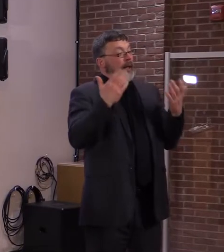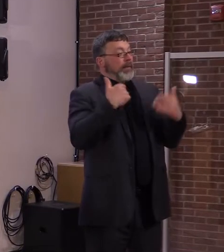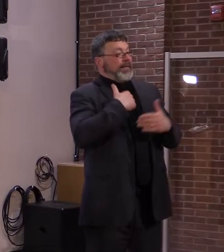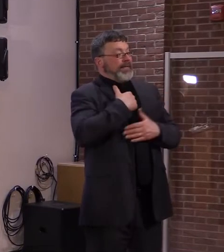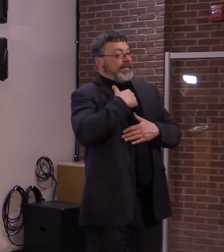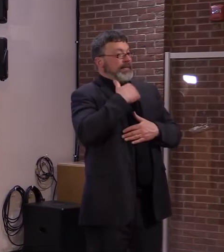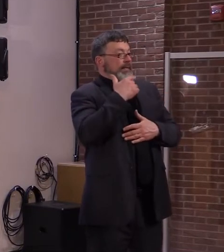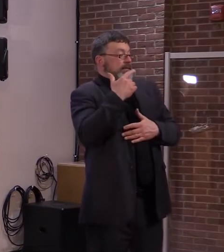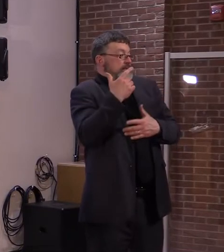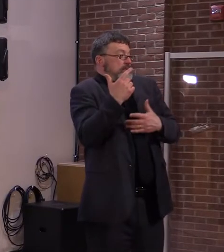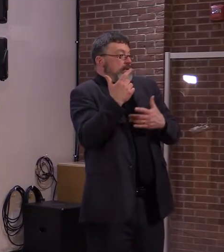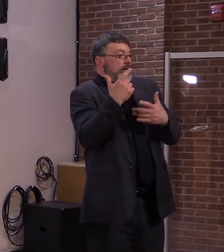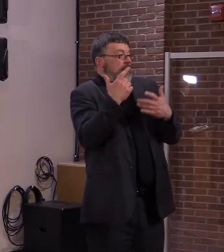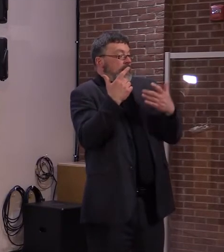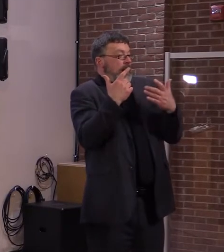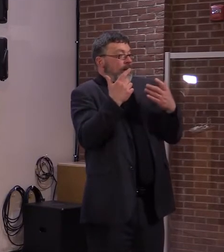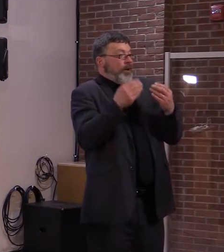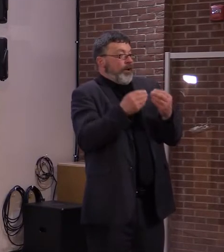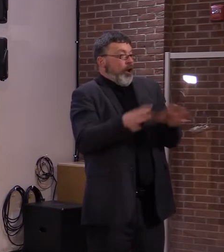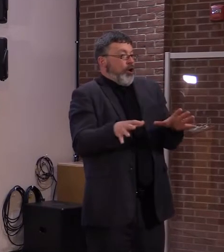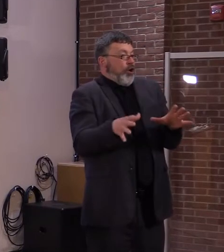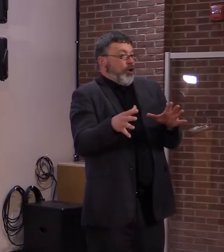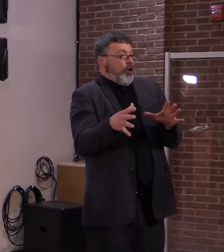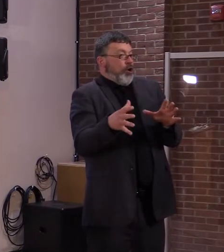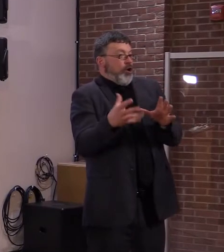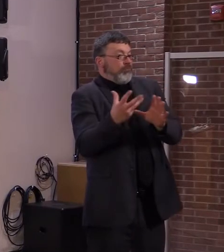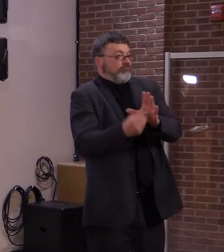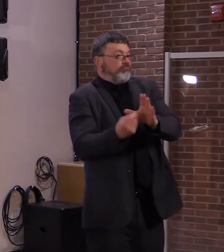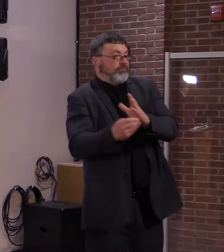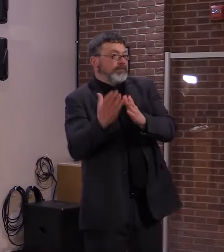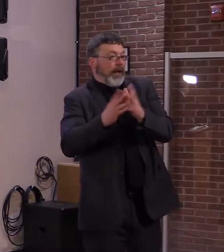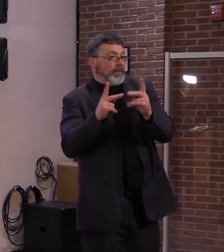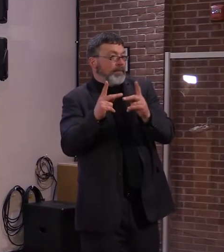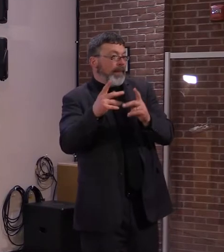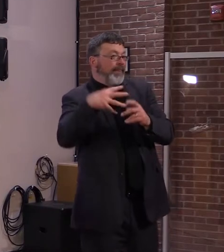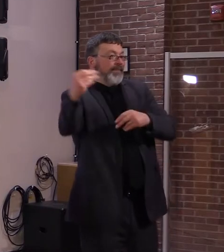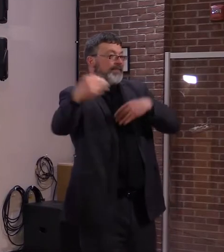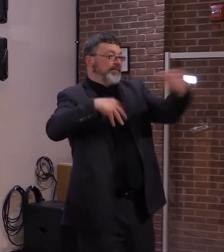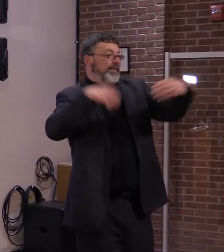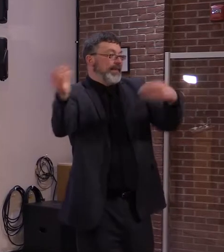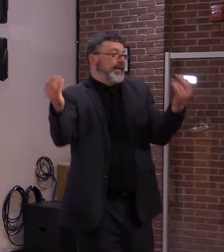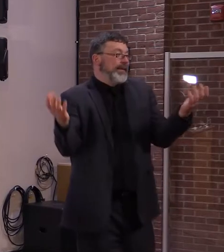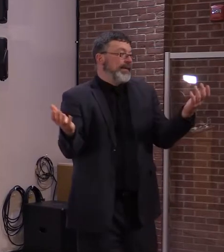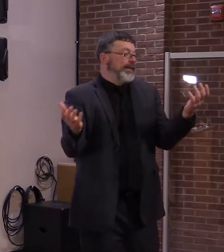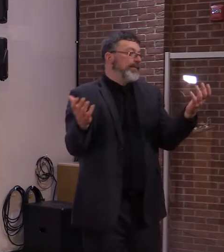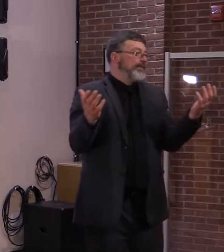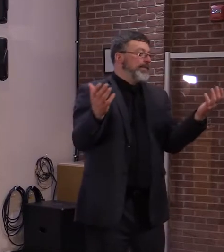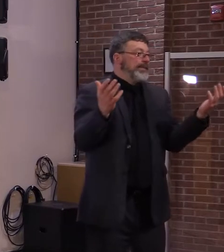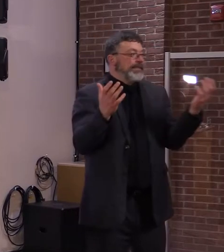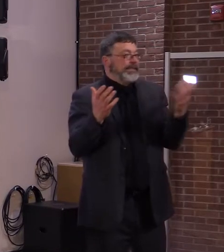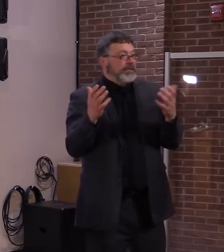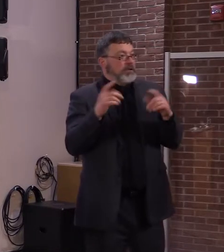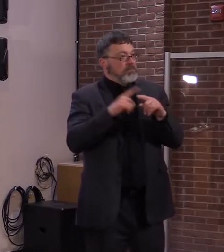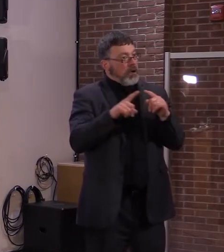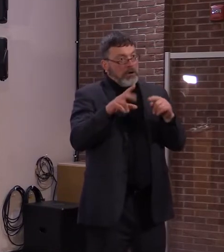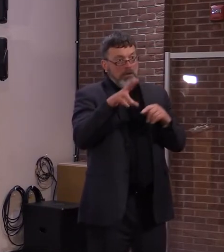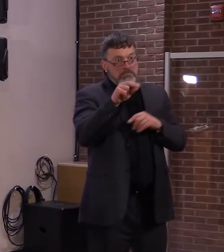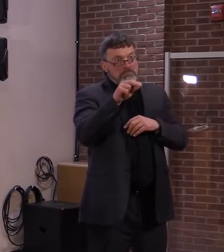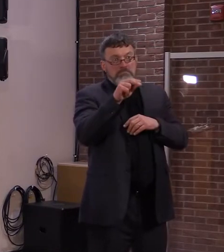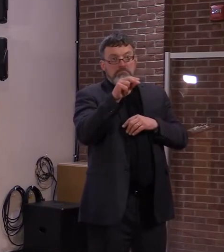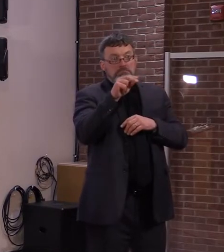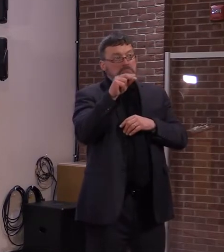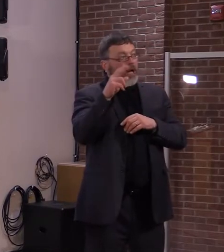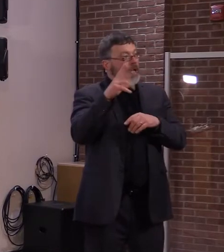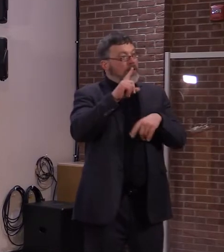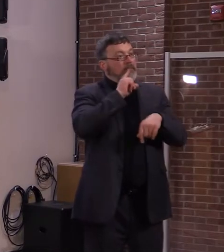people increase in population here in the state was something that again, we need.